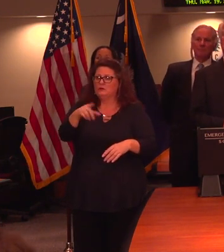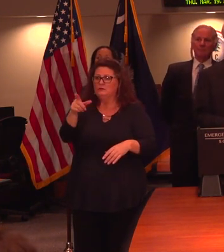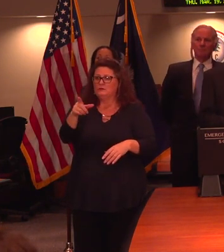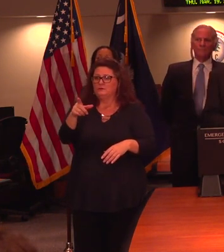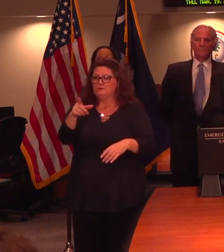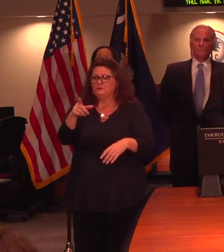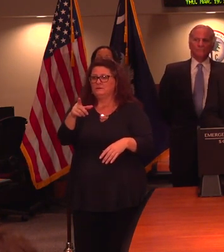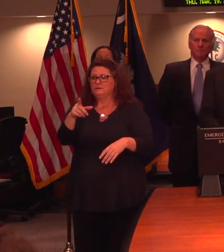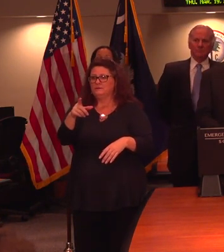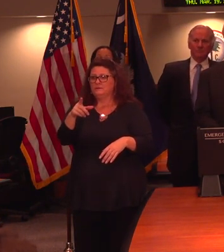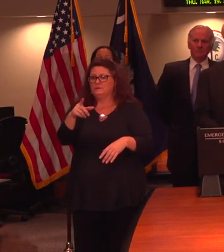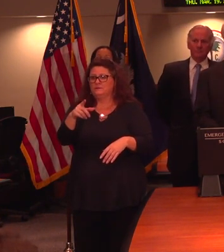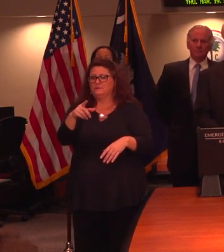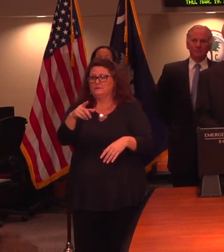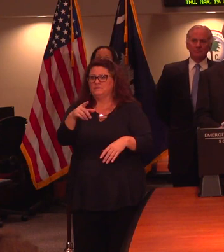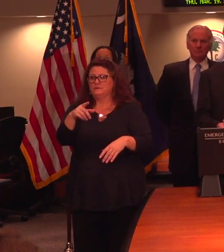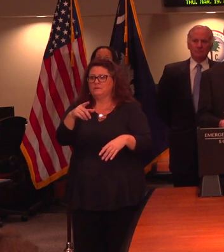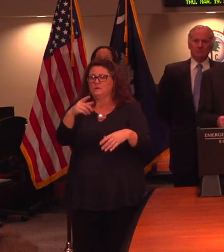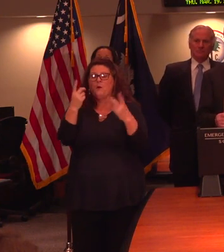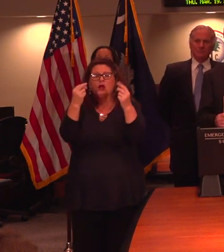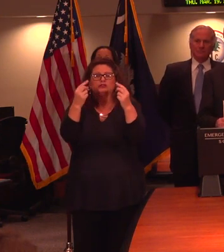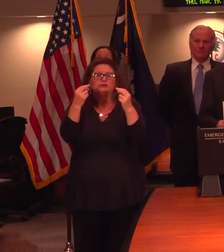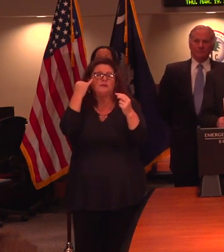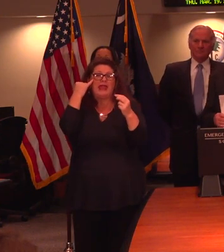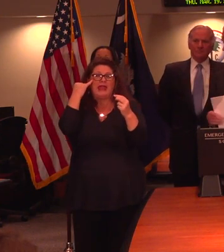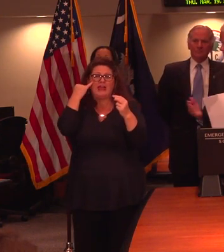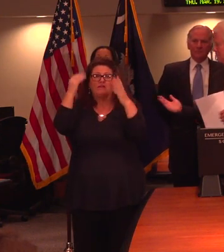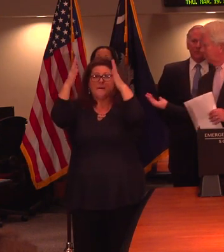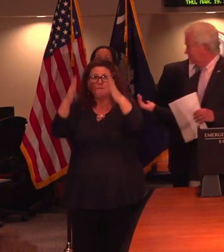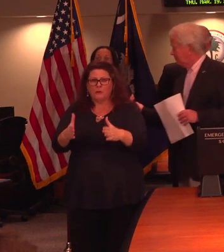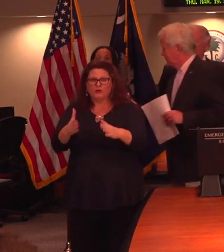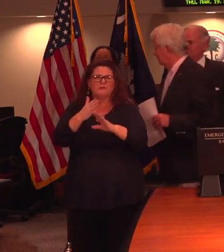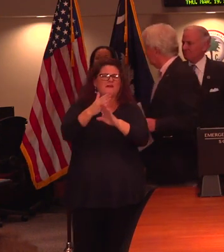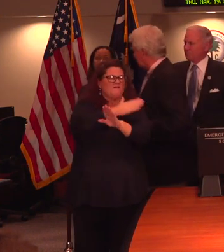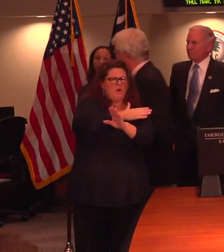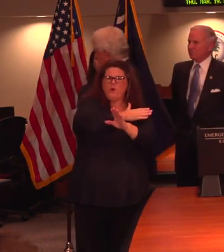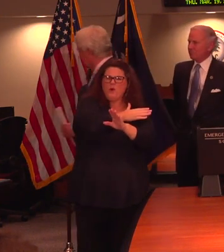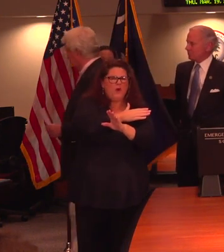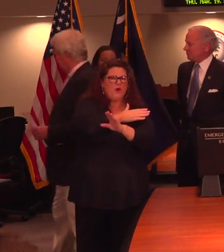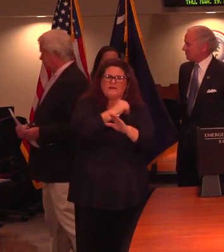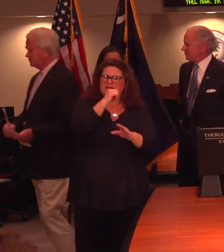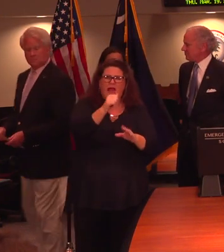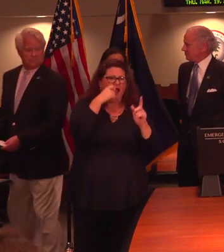getting tested before they got screened, I mean, what's the disconnect now? Why are we all of a sudden having a shortage?